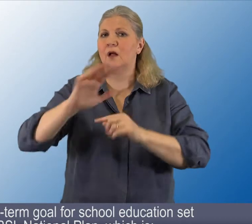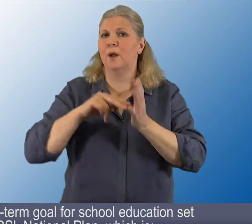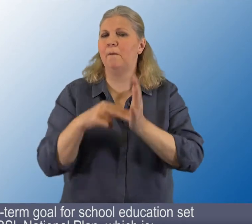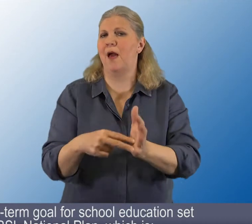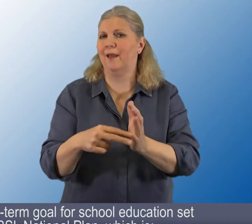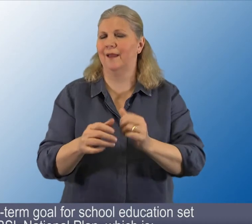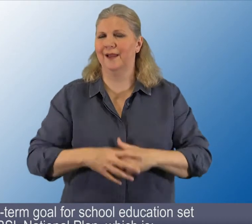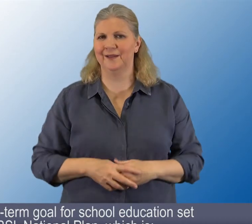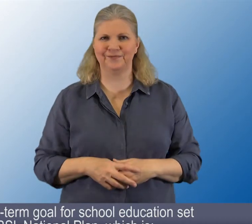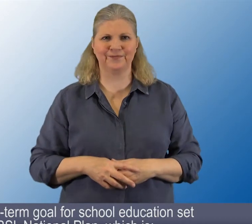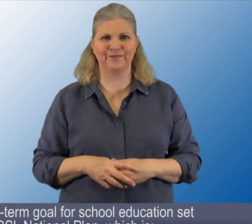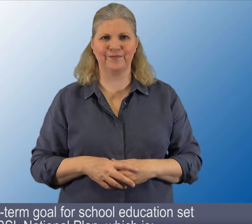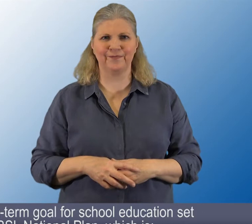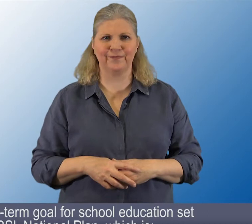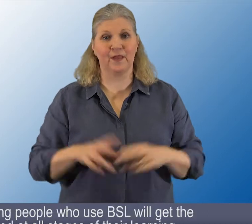BSL National Plan, which is